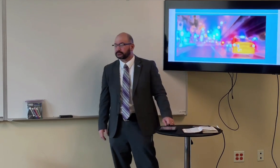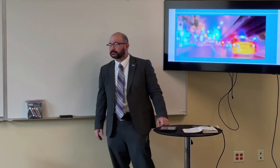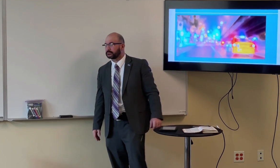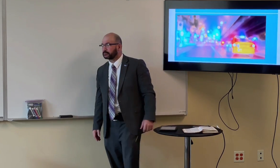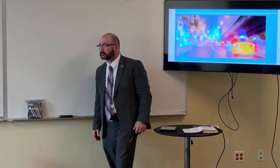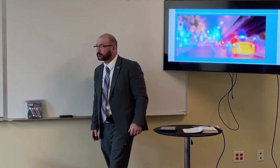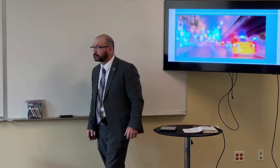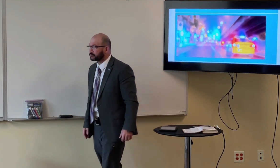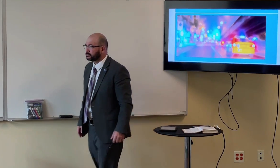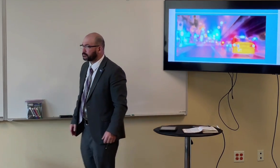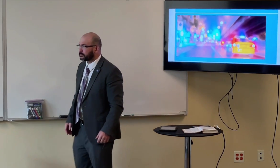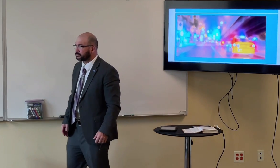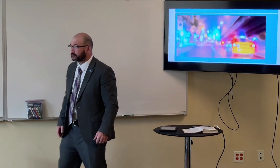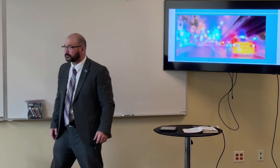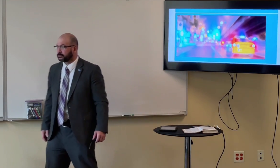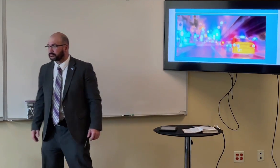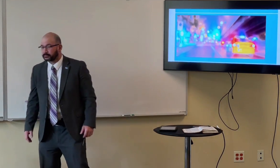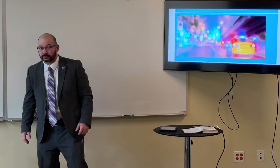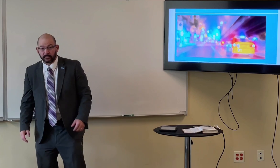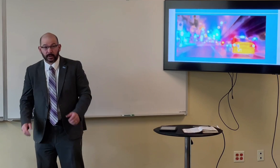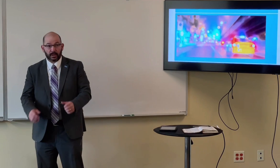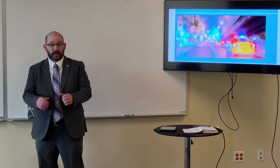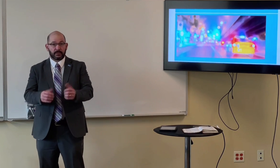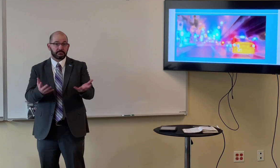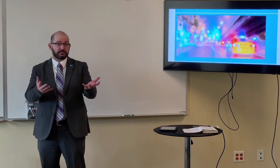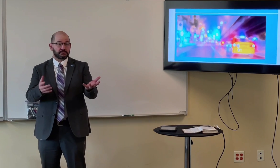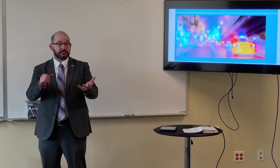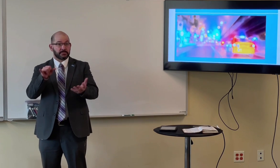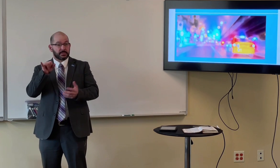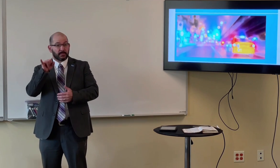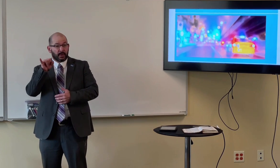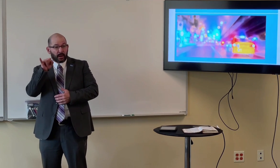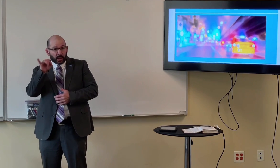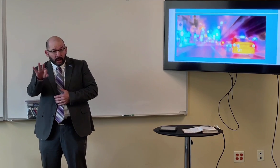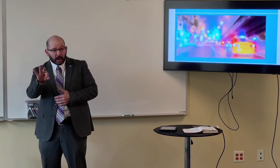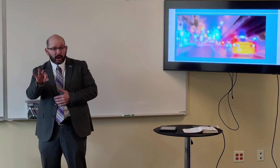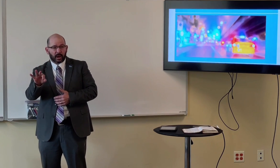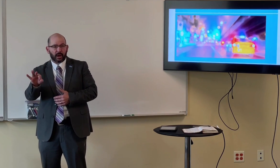It's different. Imagine you're driving down the street and everything's blurry.